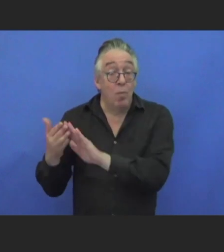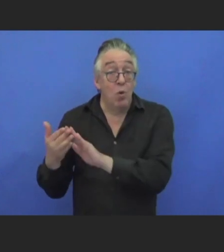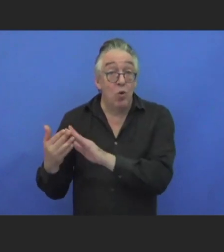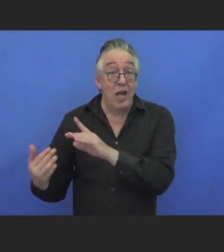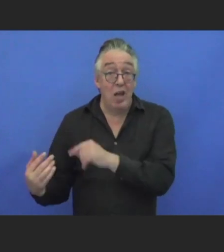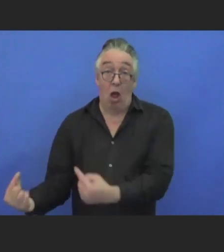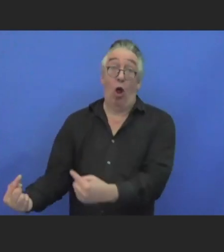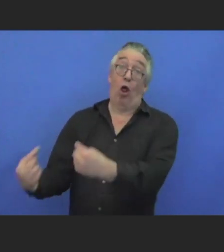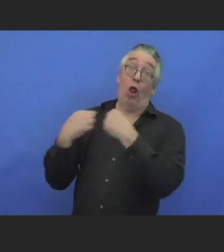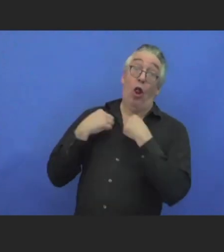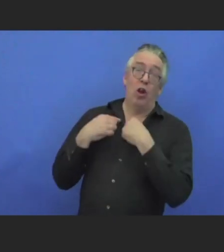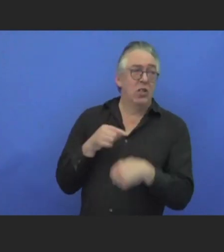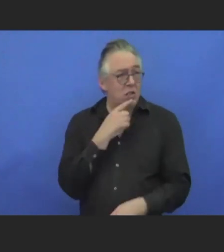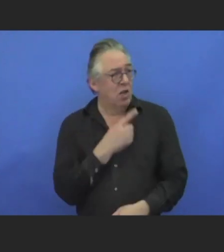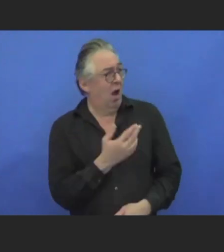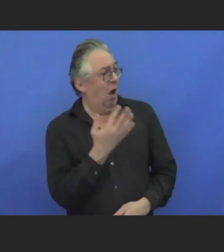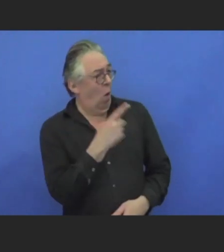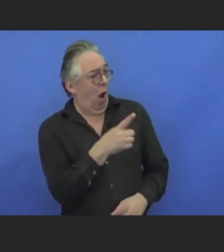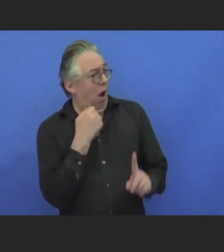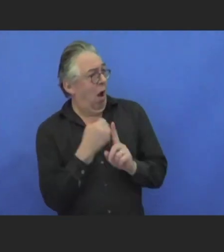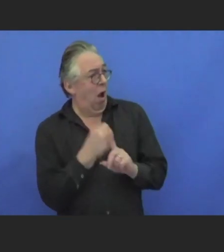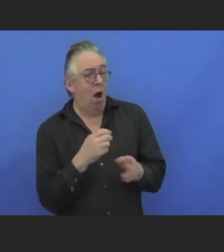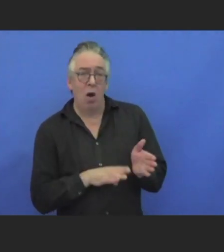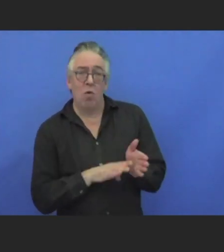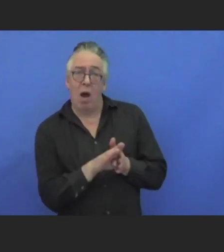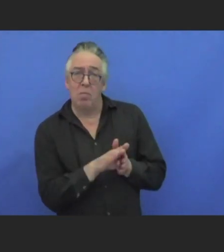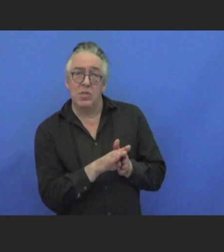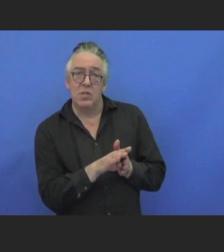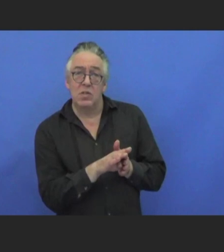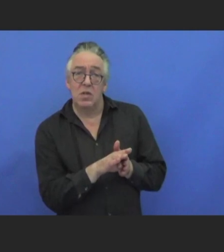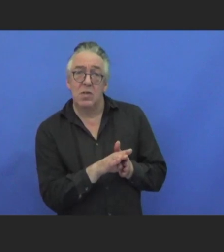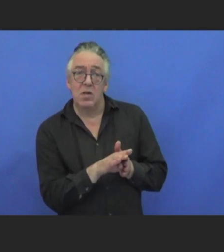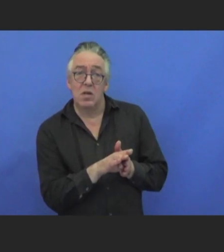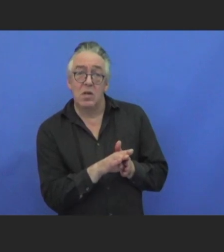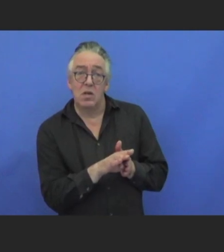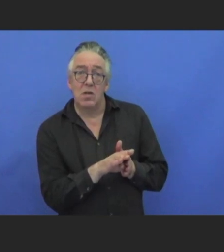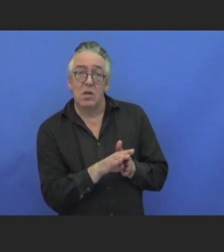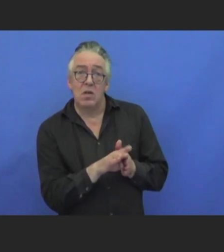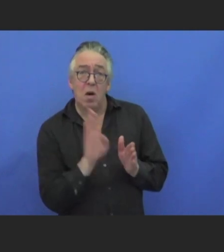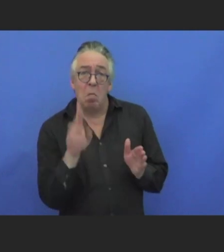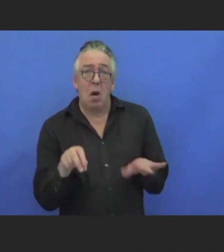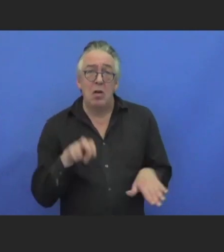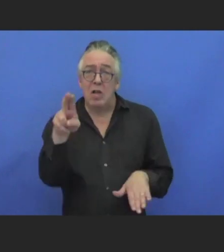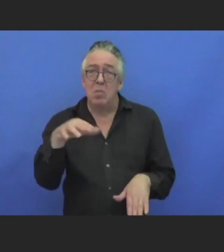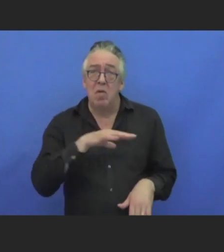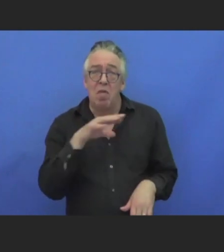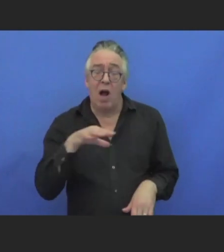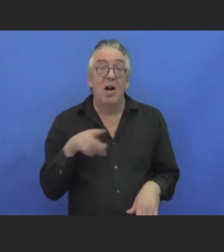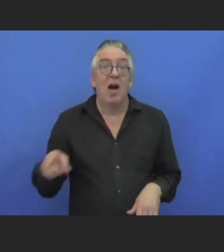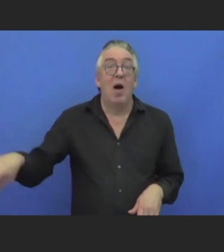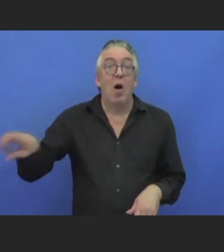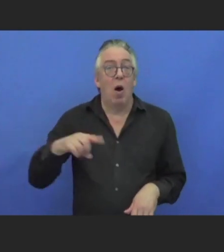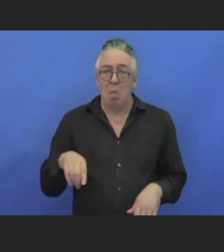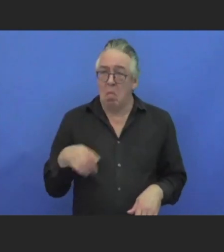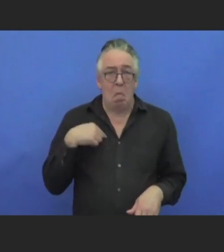why would you be advocating for ramps? Because steps, the work fine. They have been working fine for